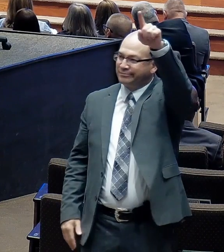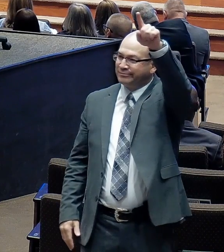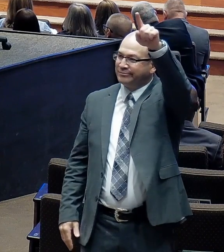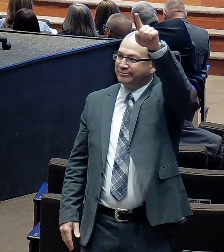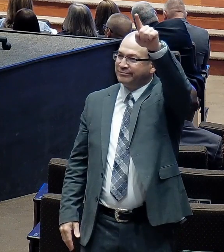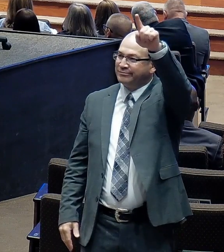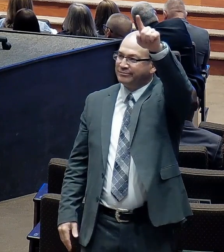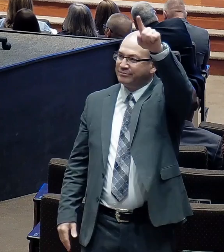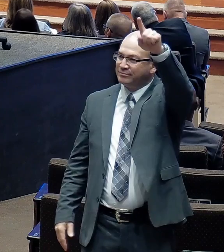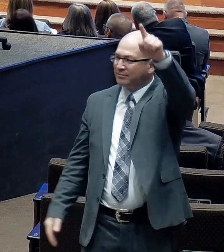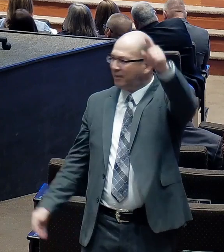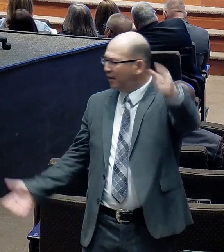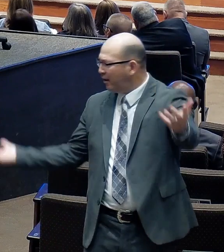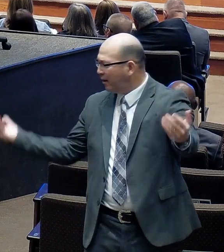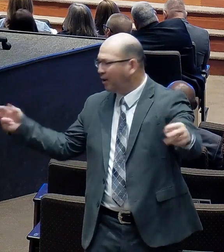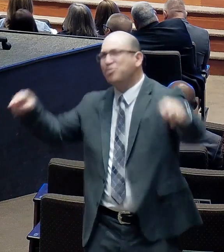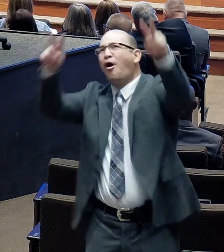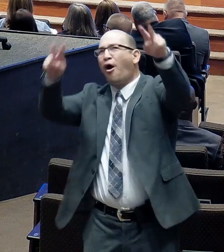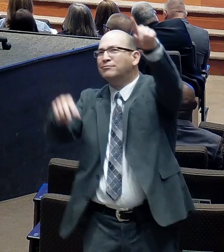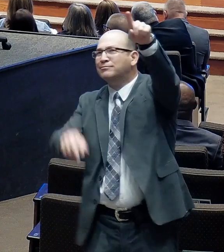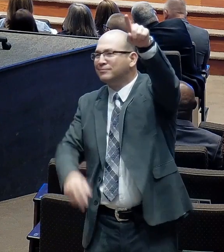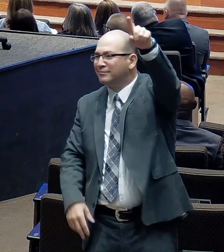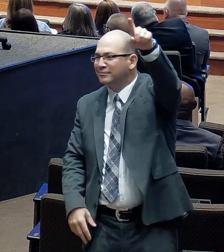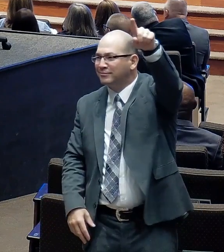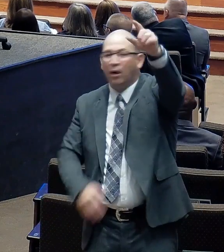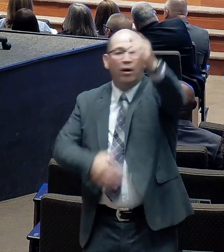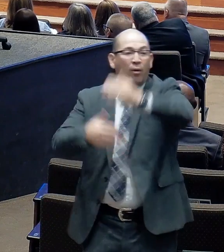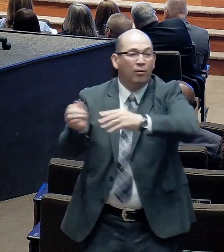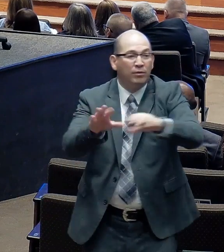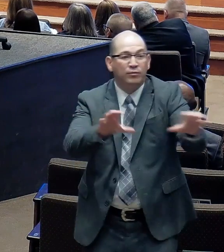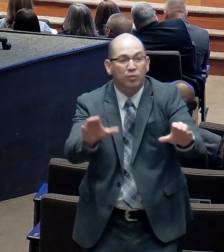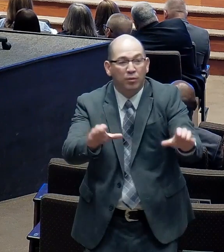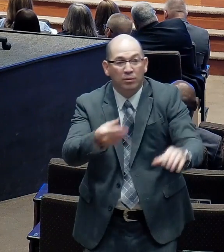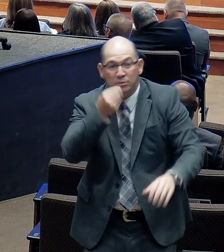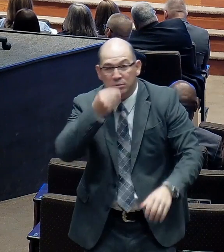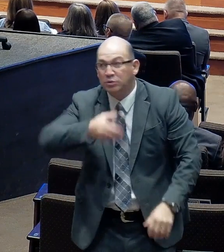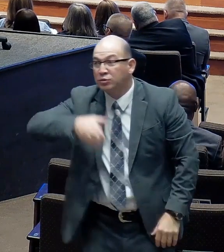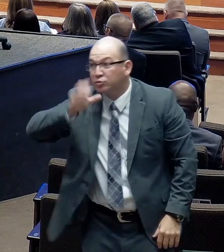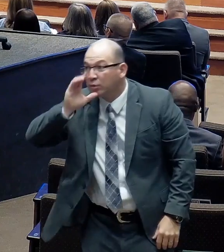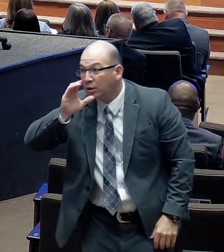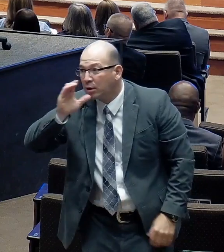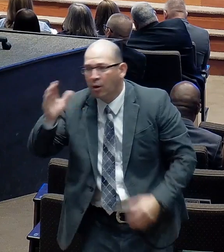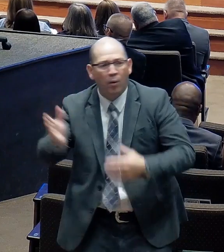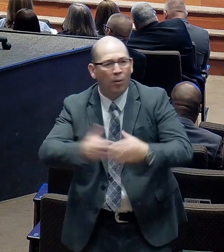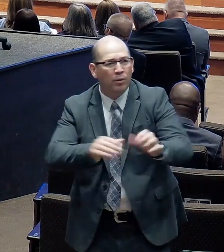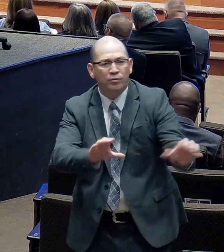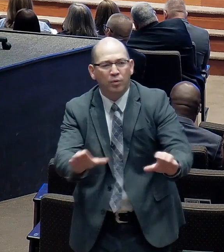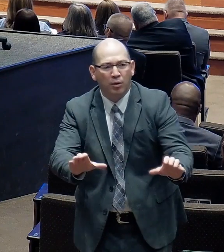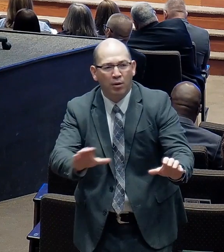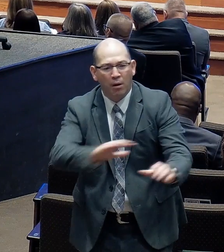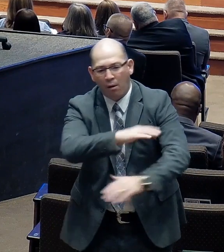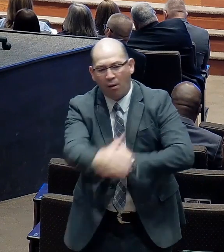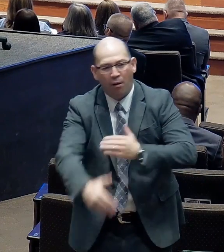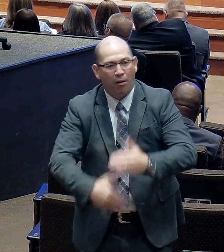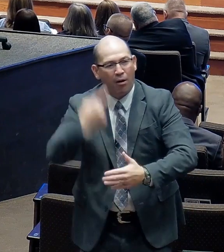Whether therefore you eat. Or drink. Or whatsoever you do. Do all. To the glory. Of God.